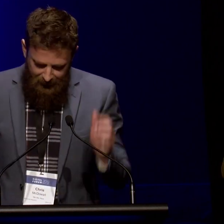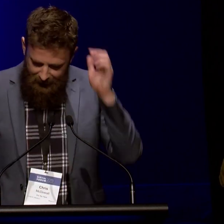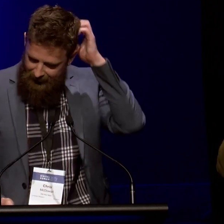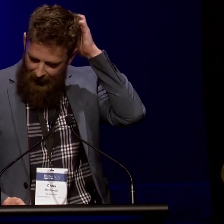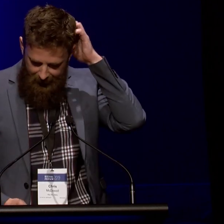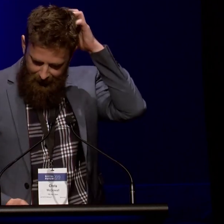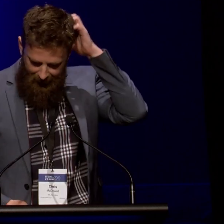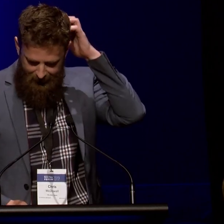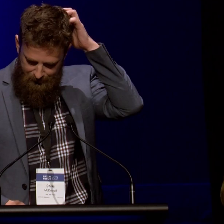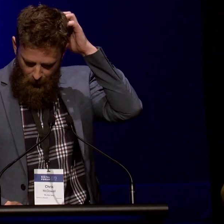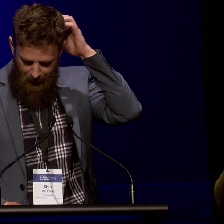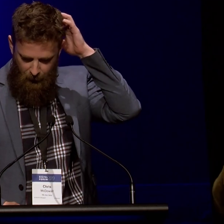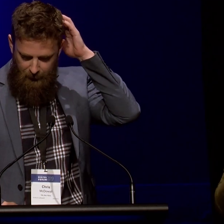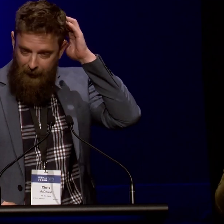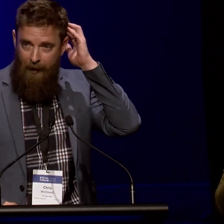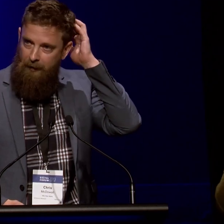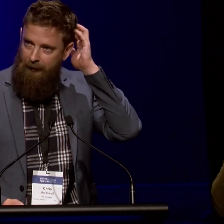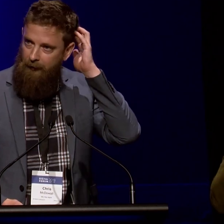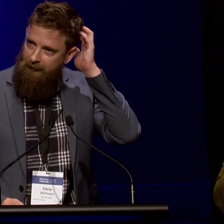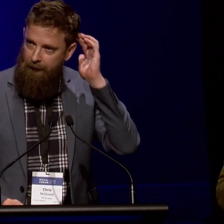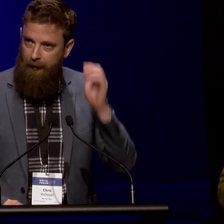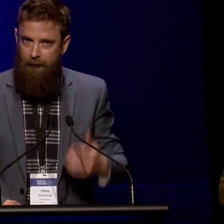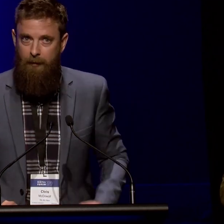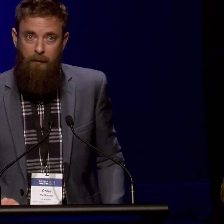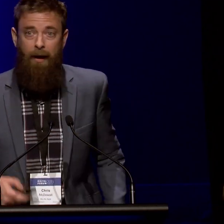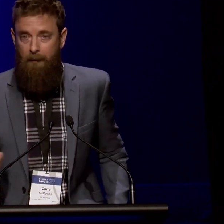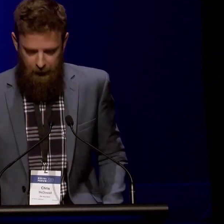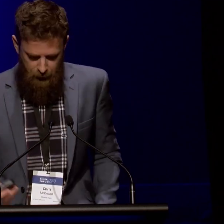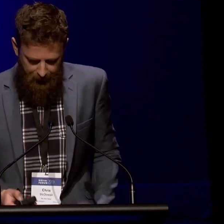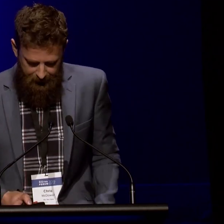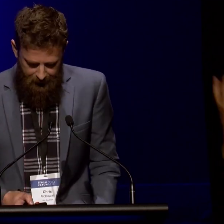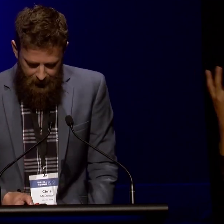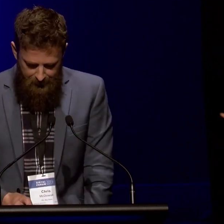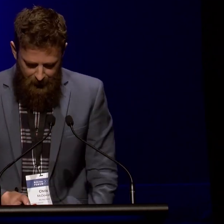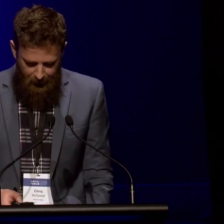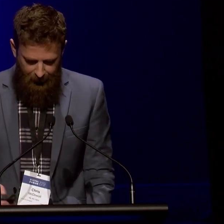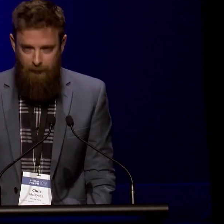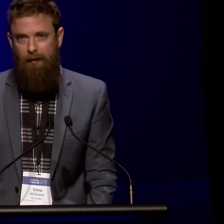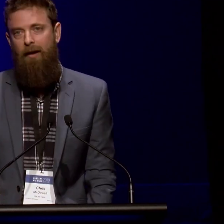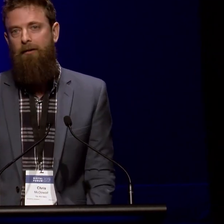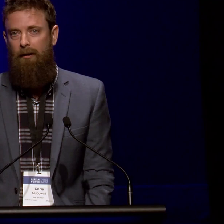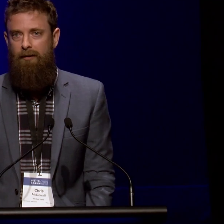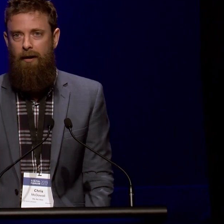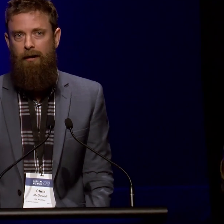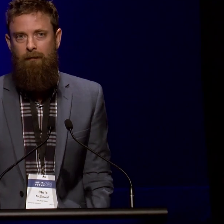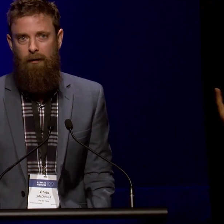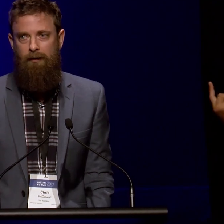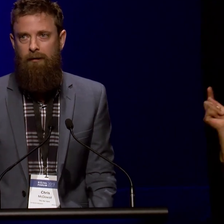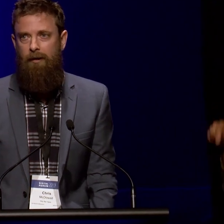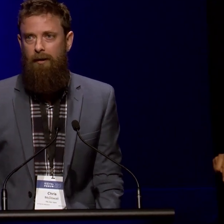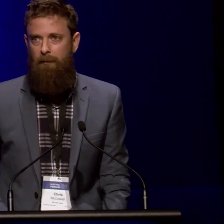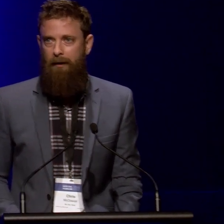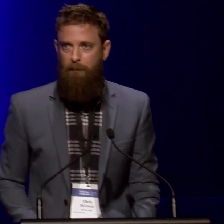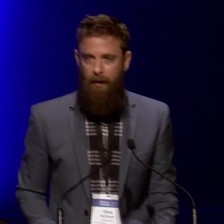I slipped this slide in at the last moment when it became clear on Sunday that Tim would be unable to join us. I just wanted to acknowledge the kind of